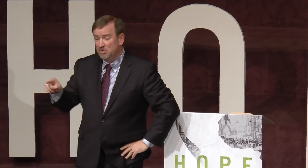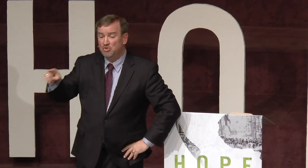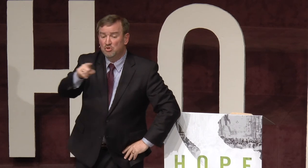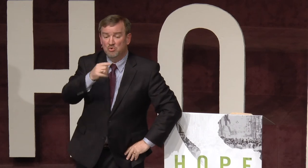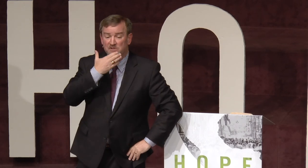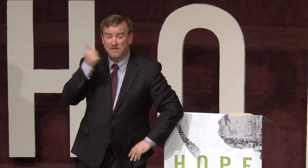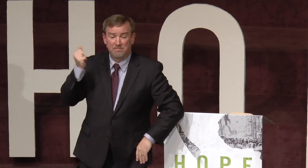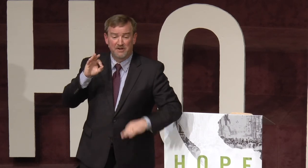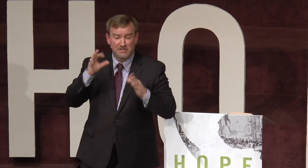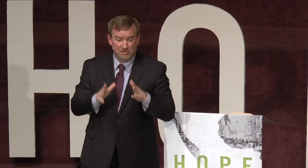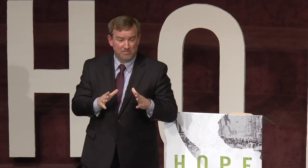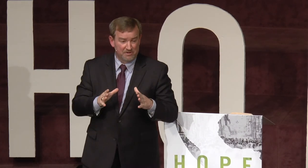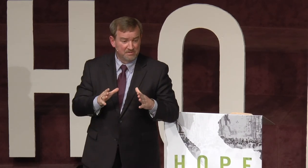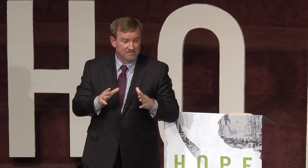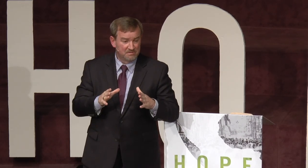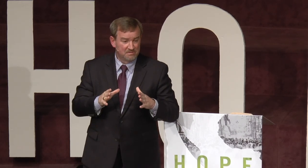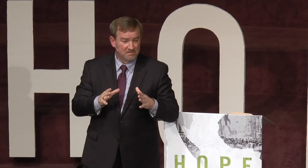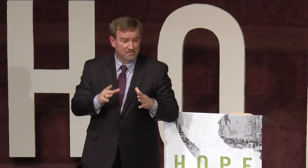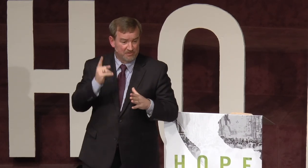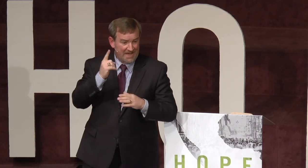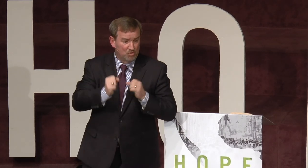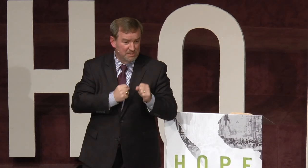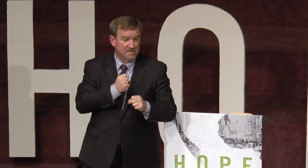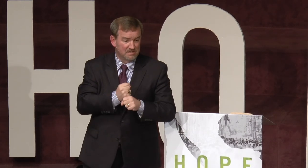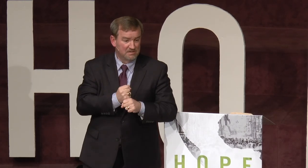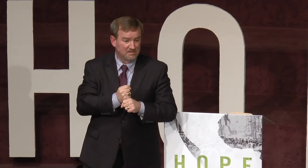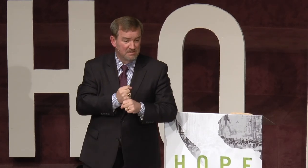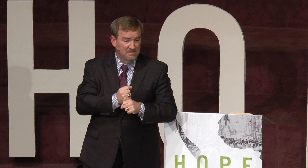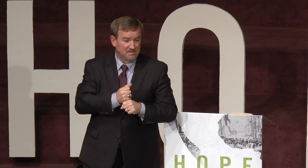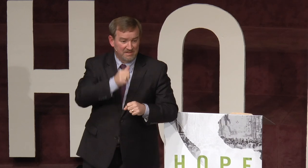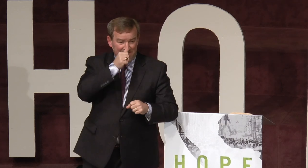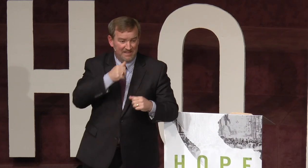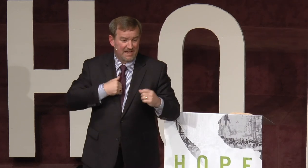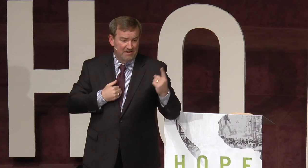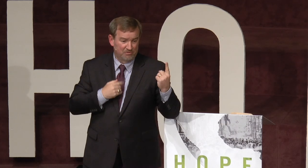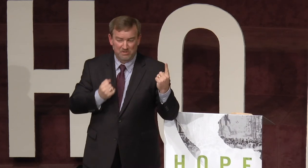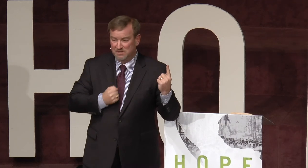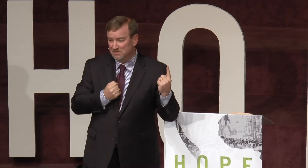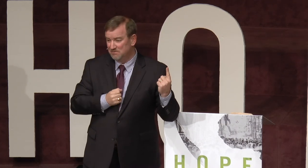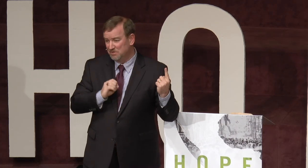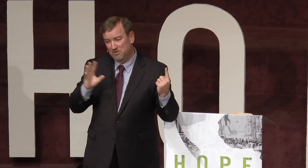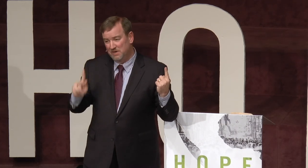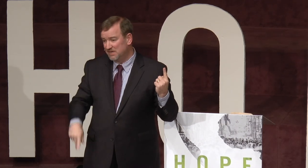You would have been a better interpreter for that one year than Alan had for one year with nobody.